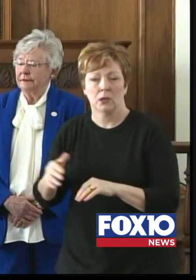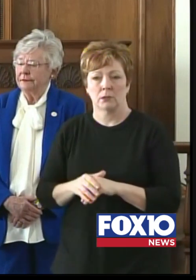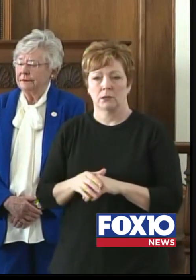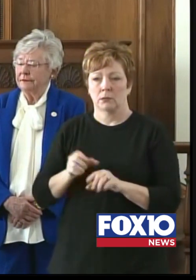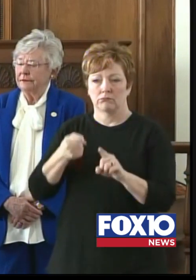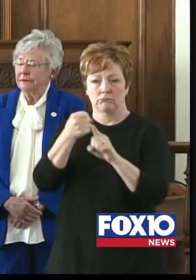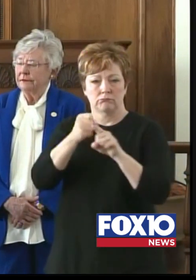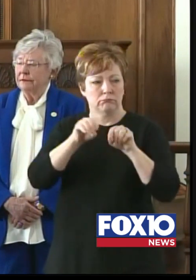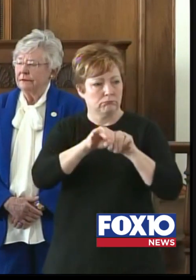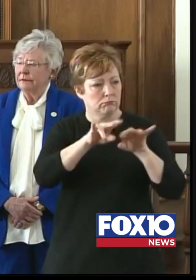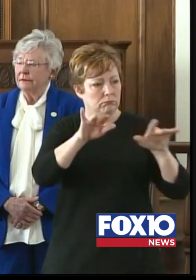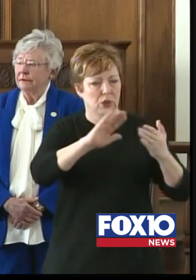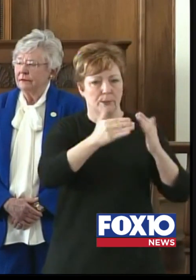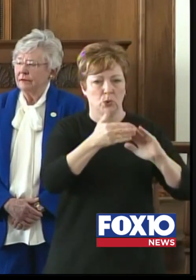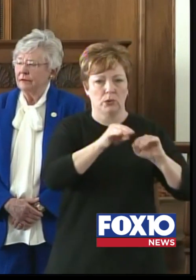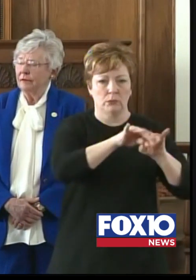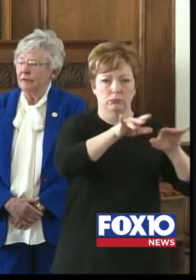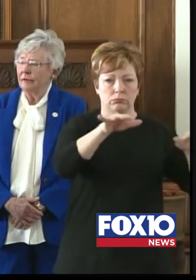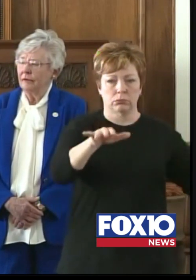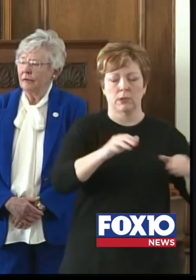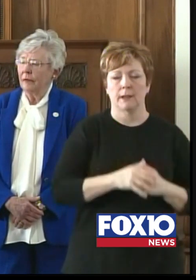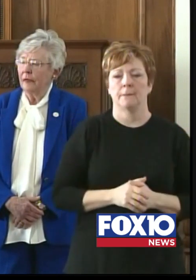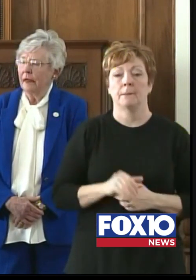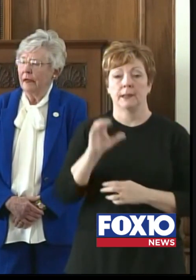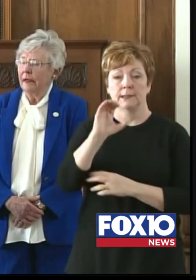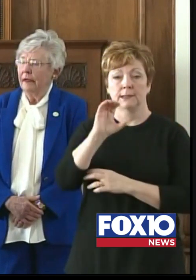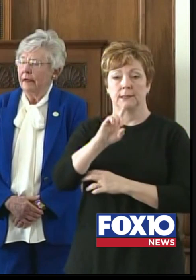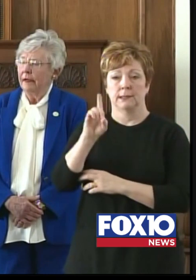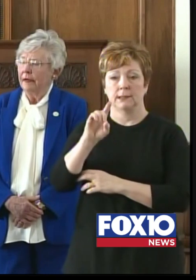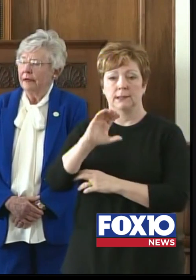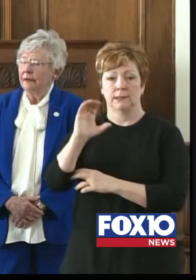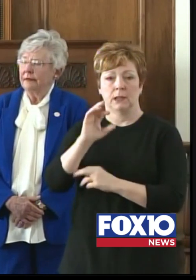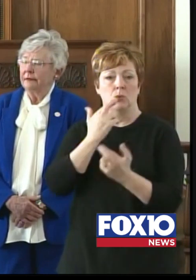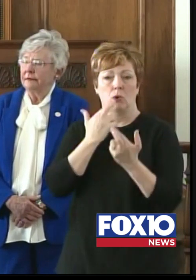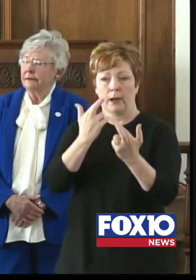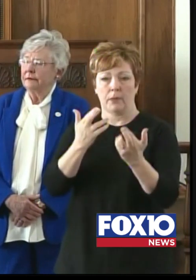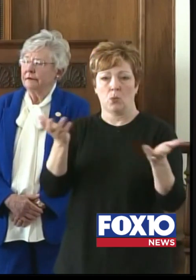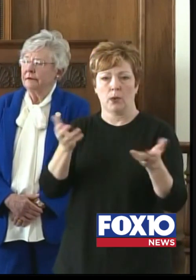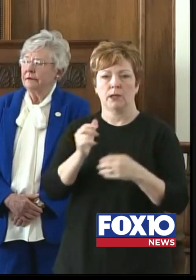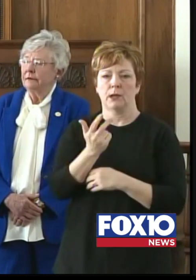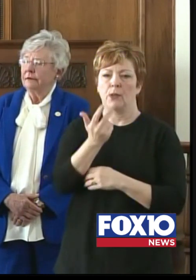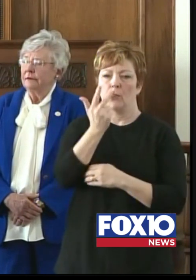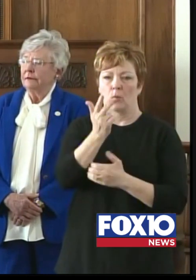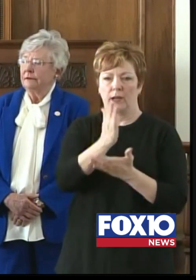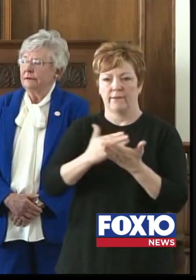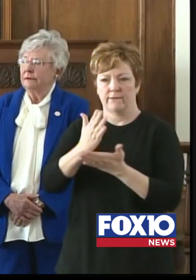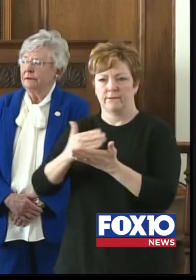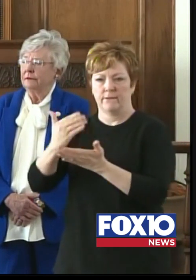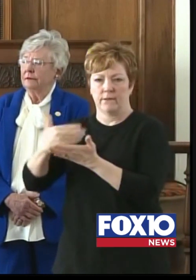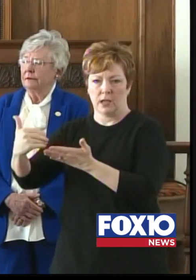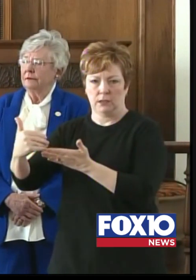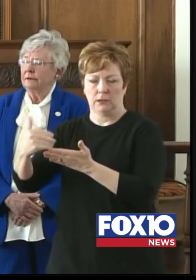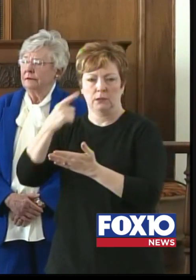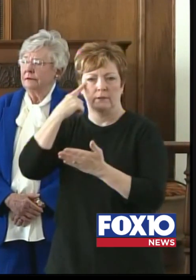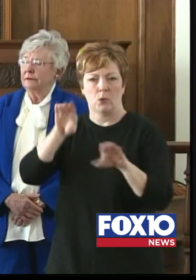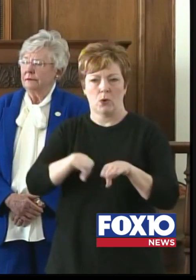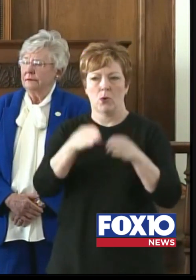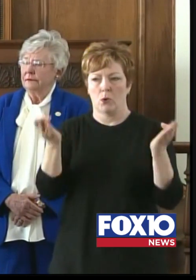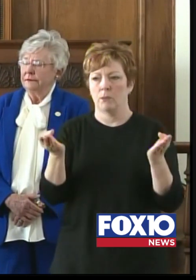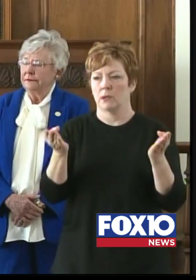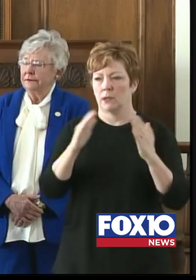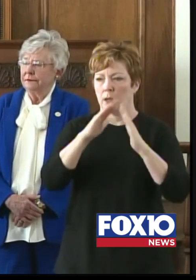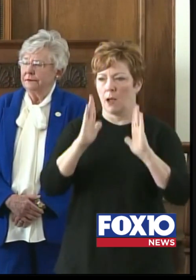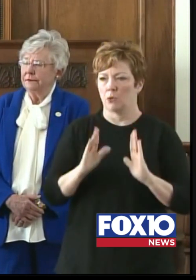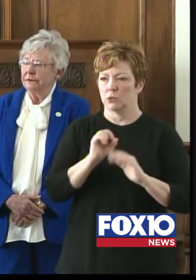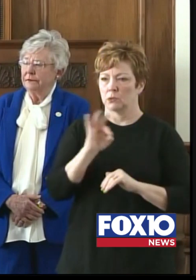The CDC is recommending a three phased approach to reopening houses of worship.